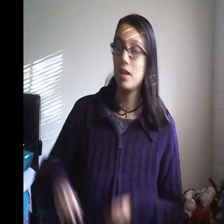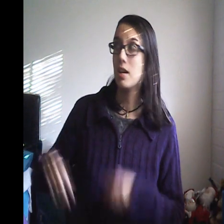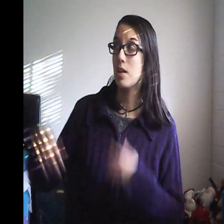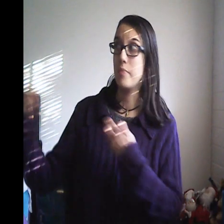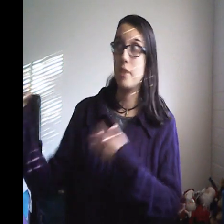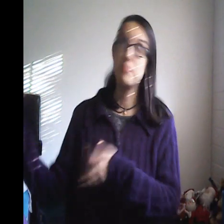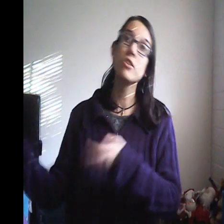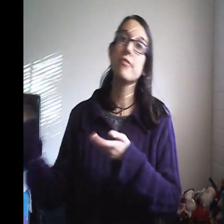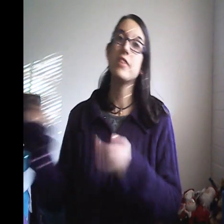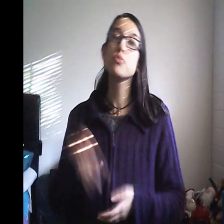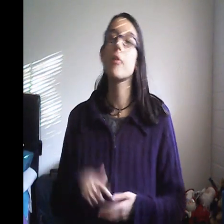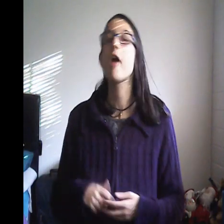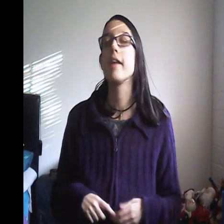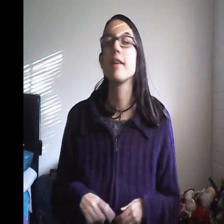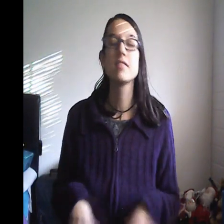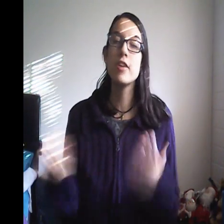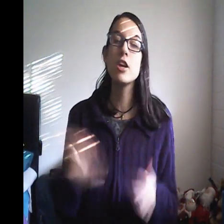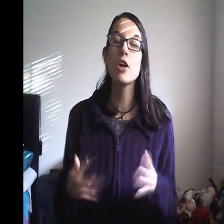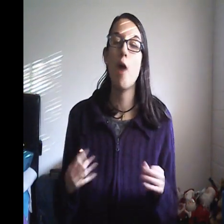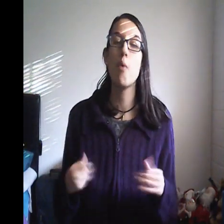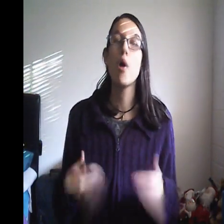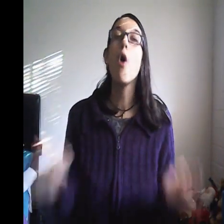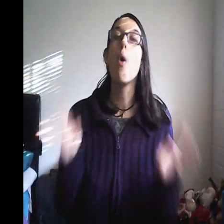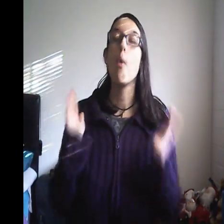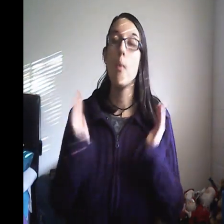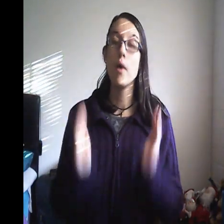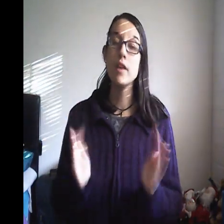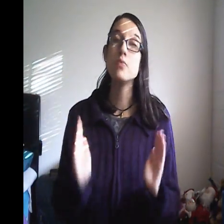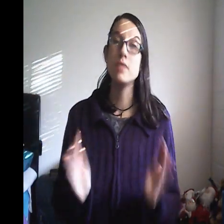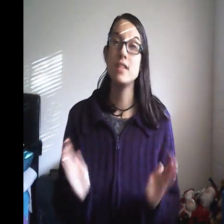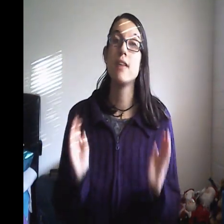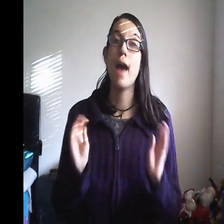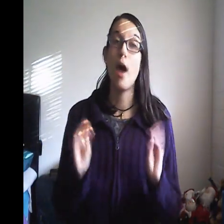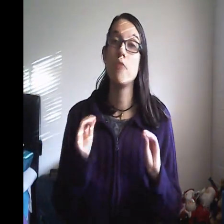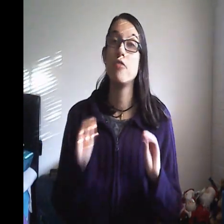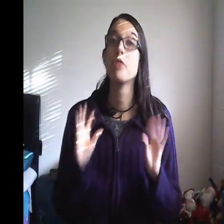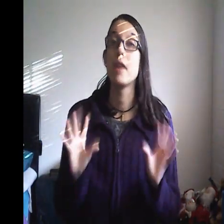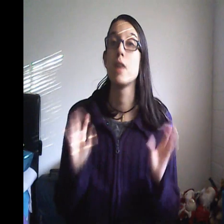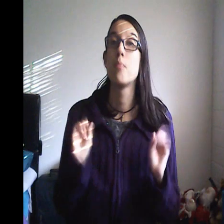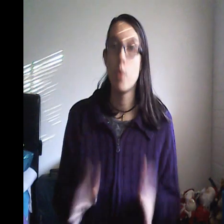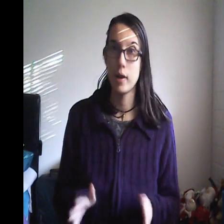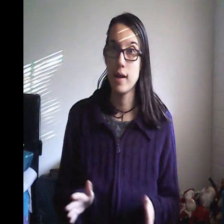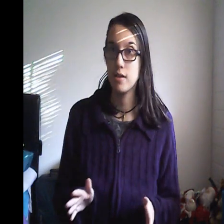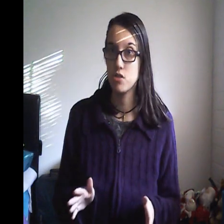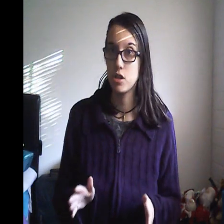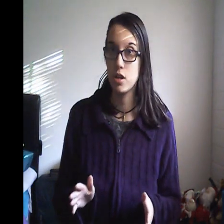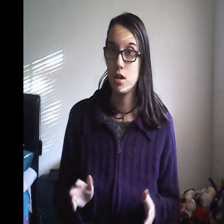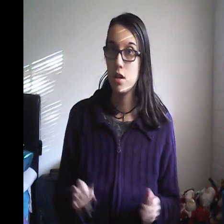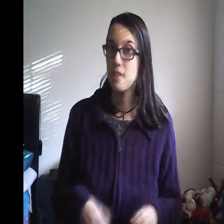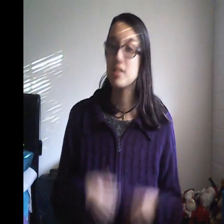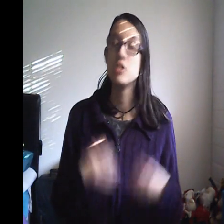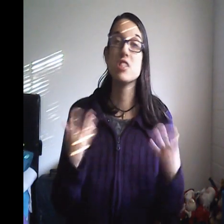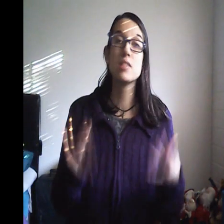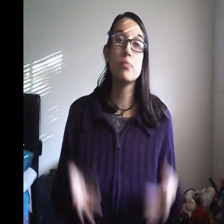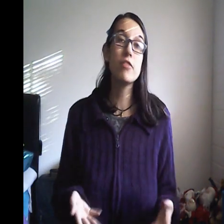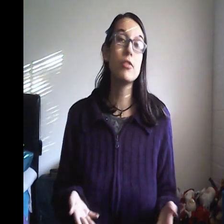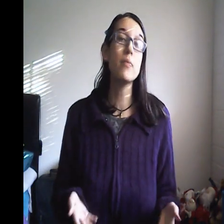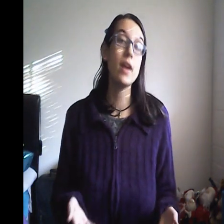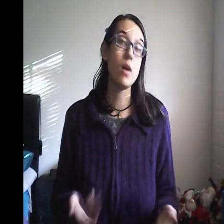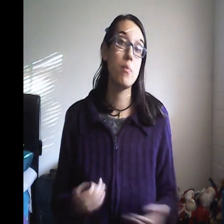maybe your face product. Figure out what you need out of your makeup organizer. Is it just simply for makeup or